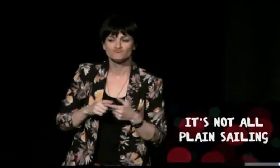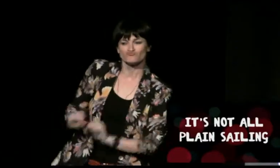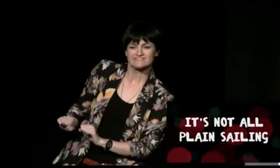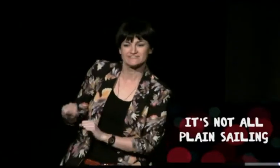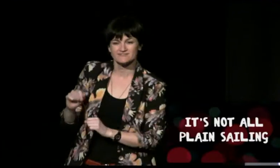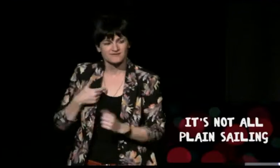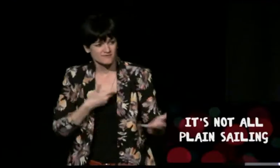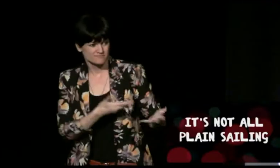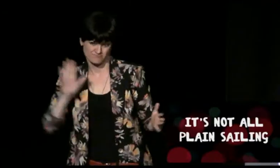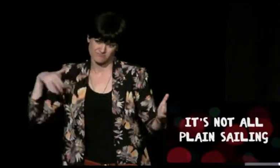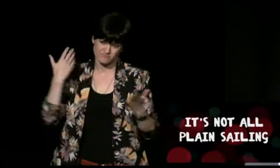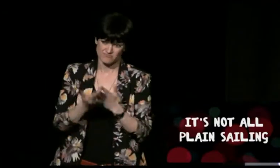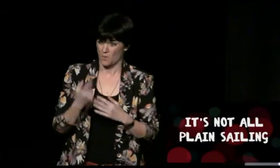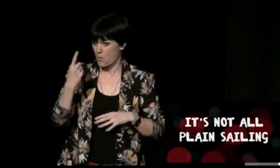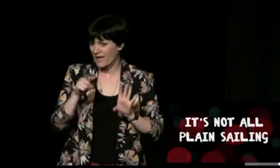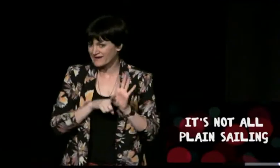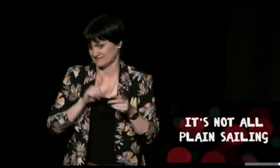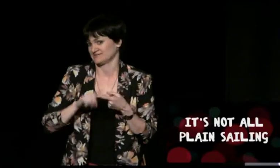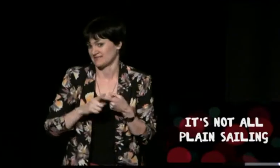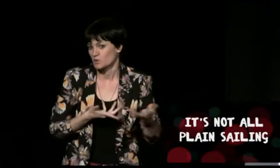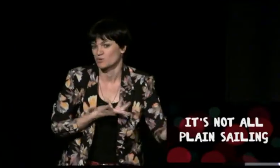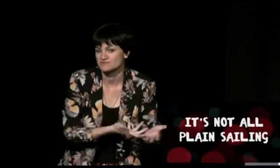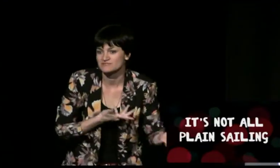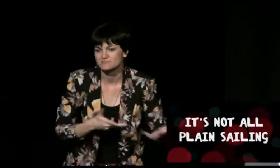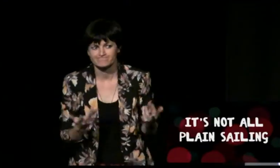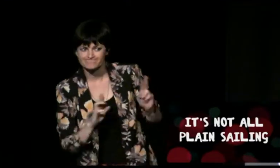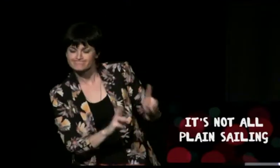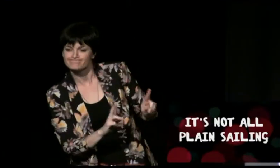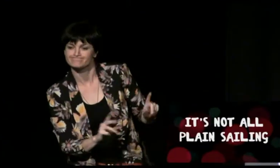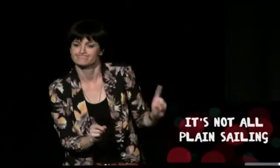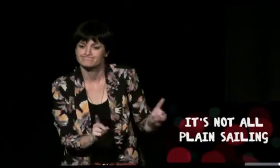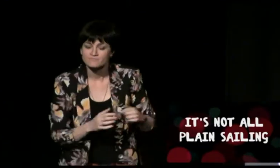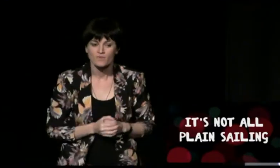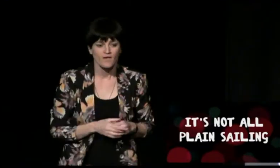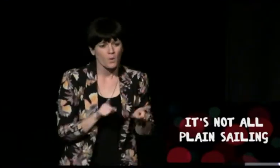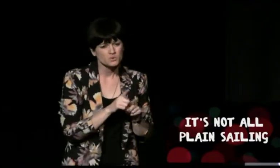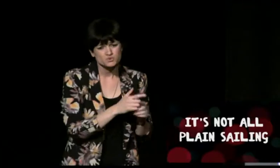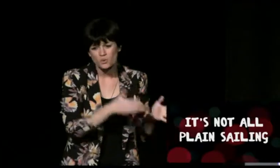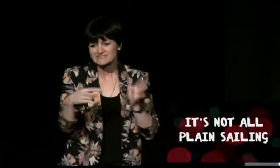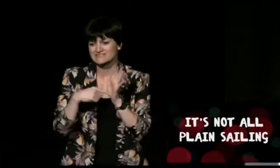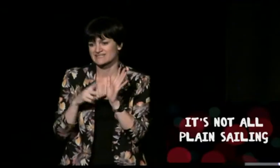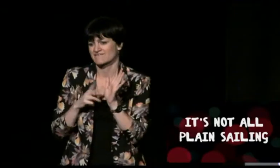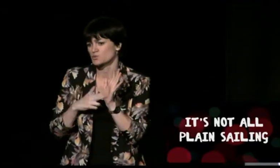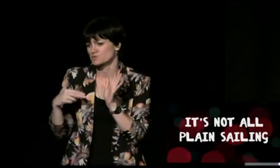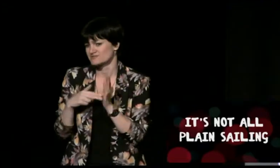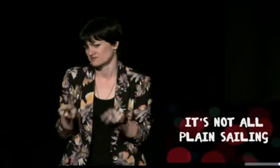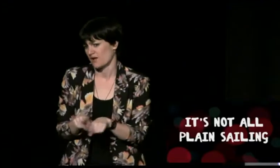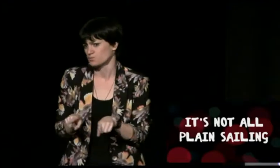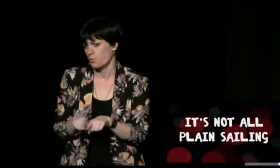allow you know an outside group to work with them so it's still a work in progress. We've also